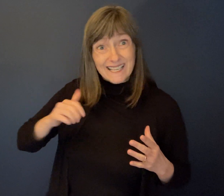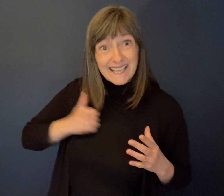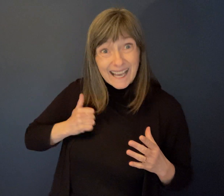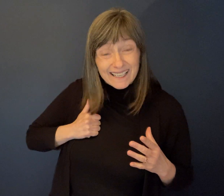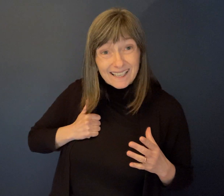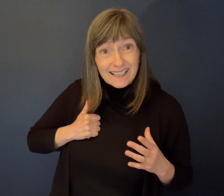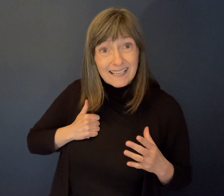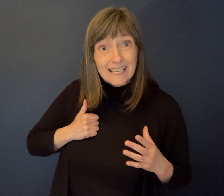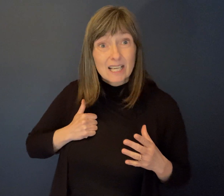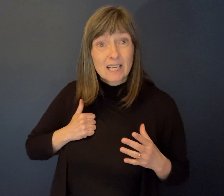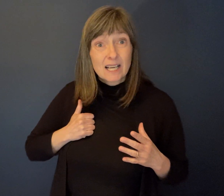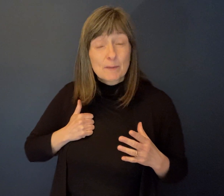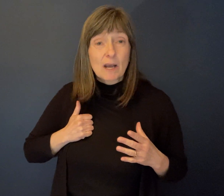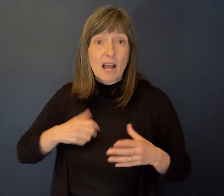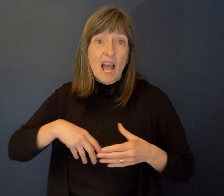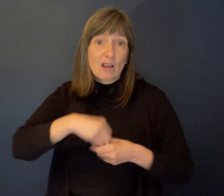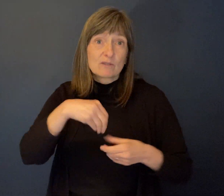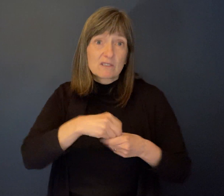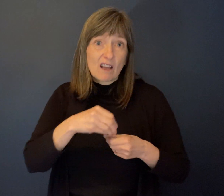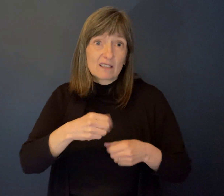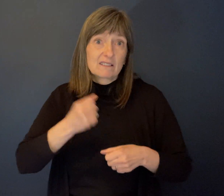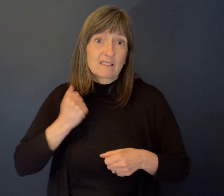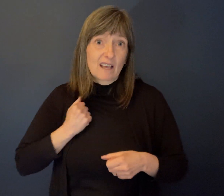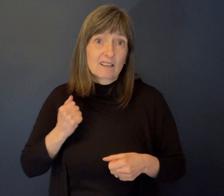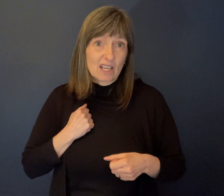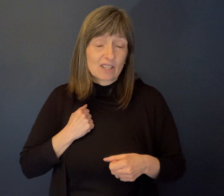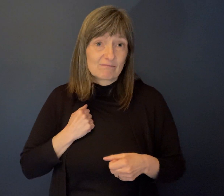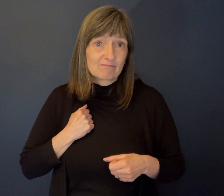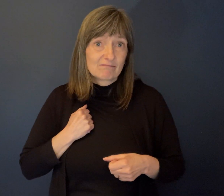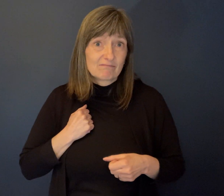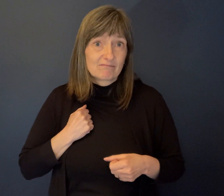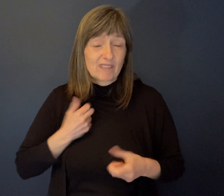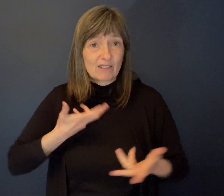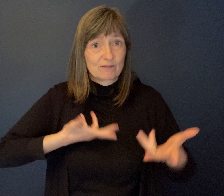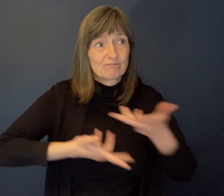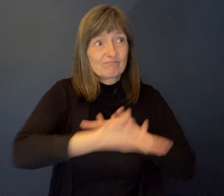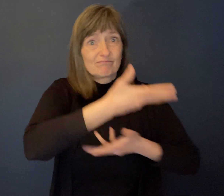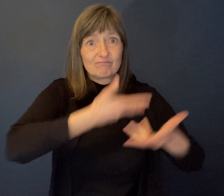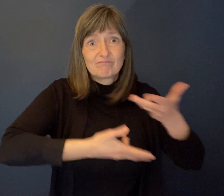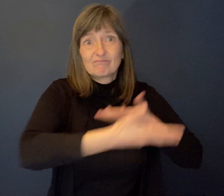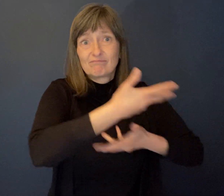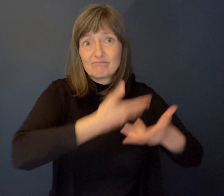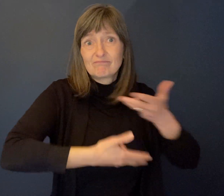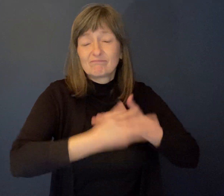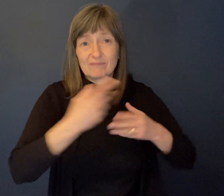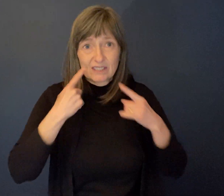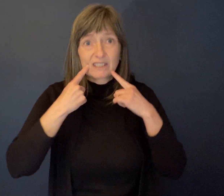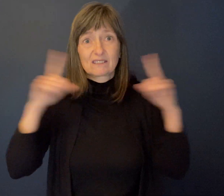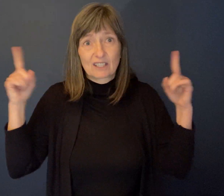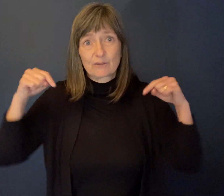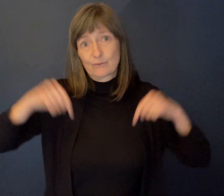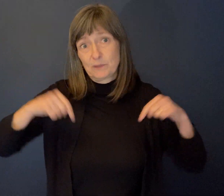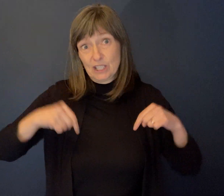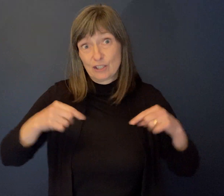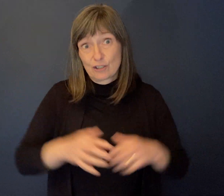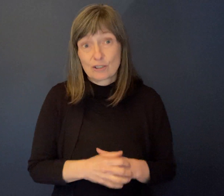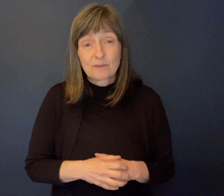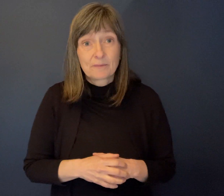obviously well beyond the Canadian borders. So it was very successful. And it was a place of gathering. It wasn't